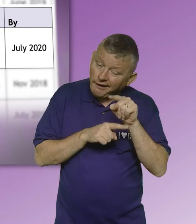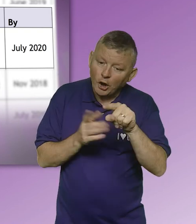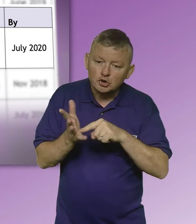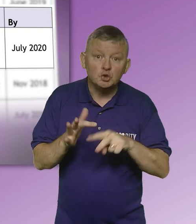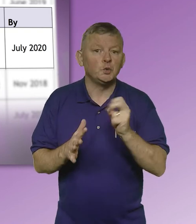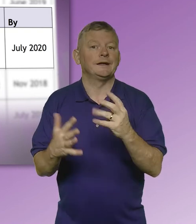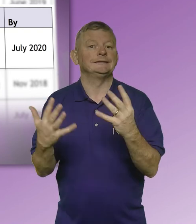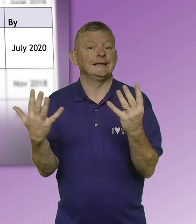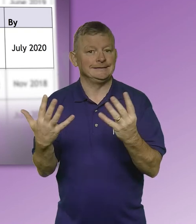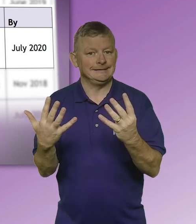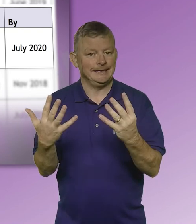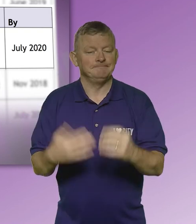June 2019